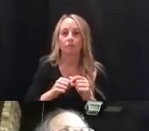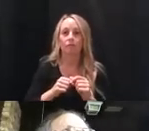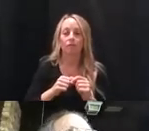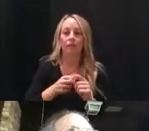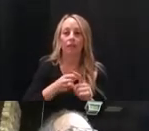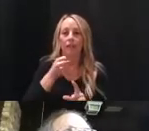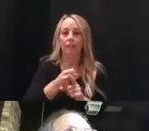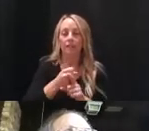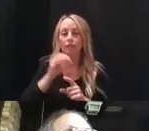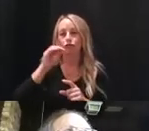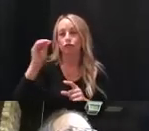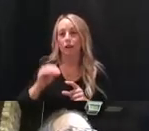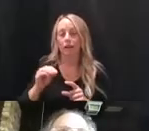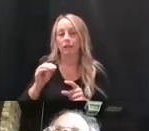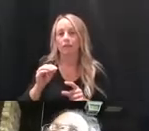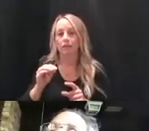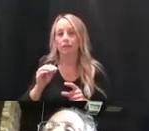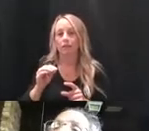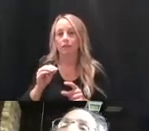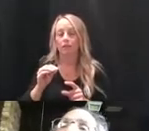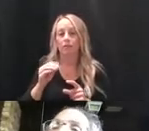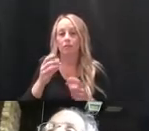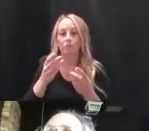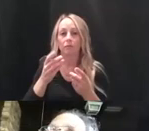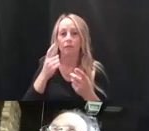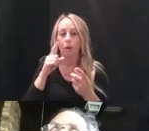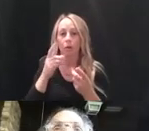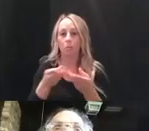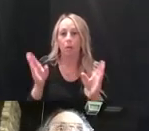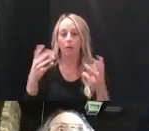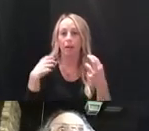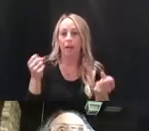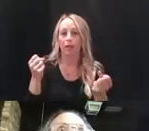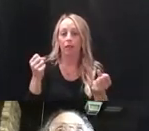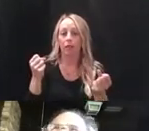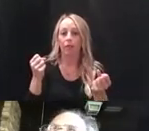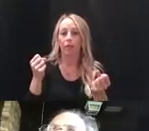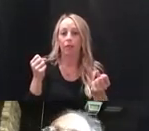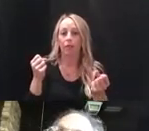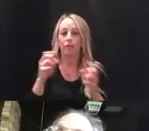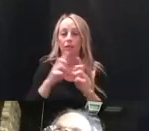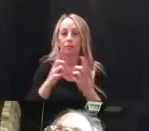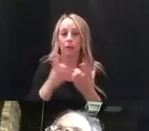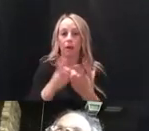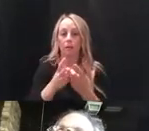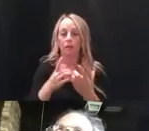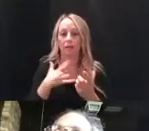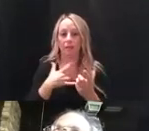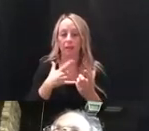public health officials begin to feel pretty comfortable with a lot of face-to-face